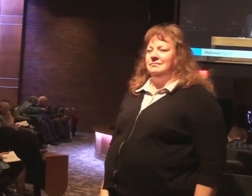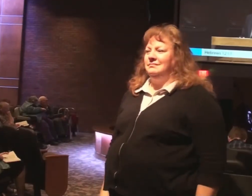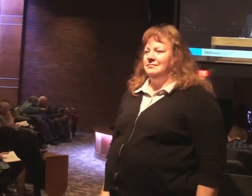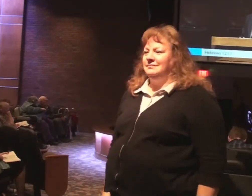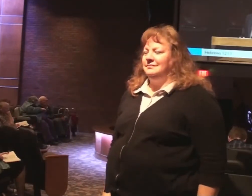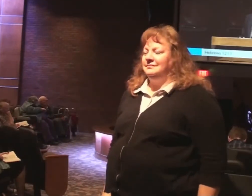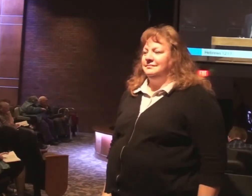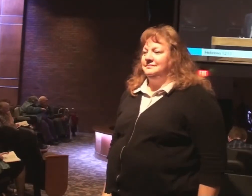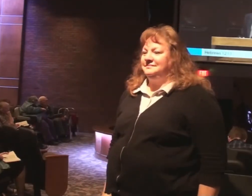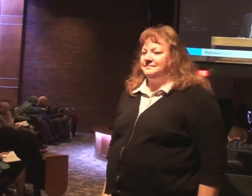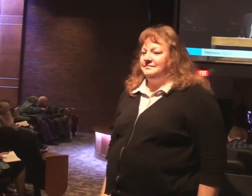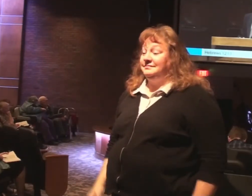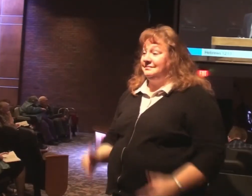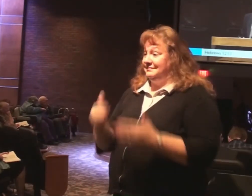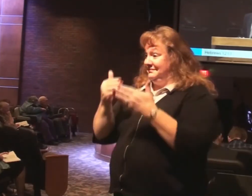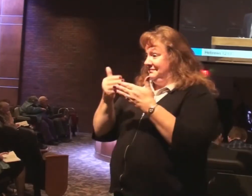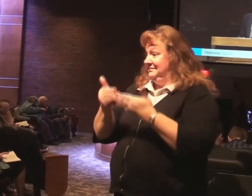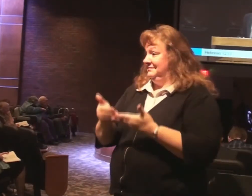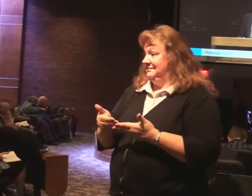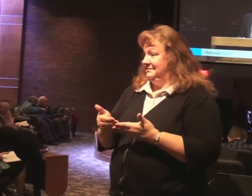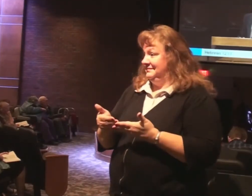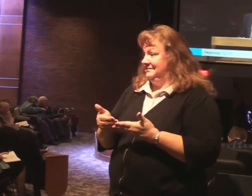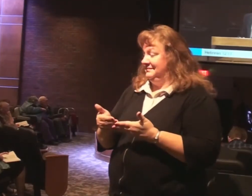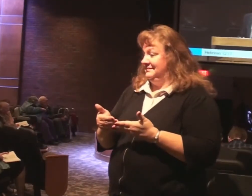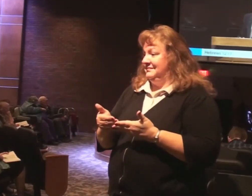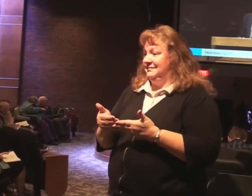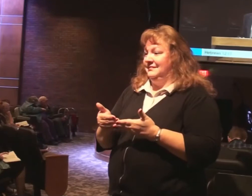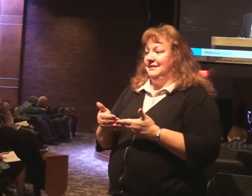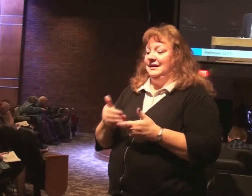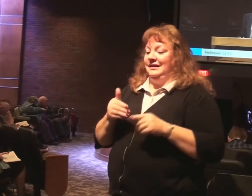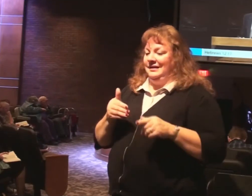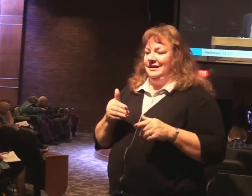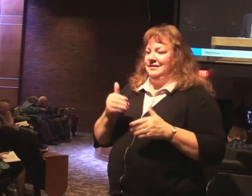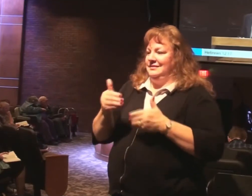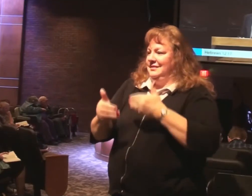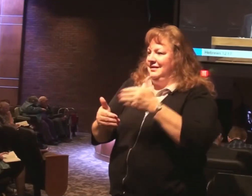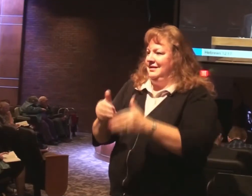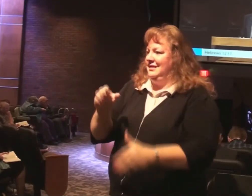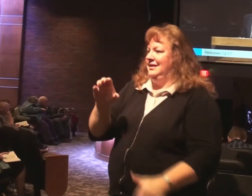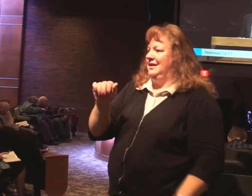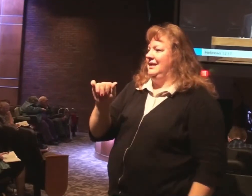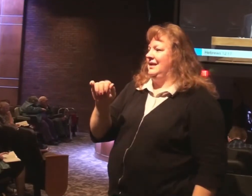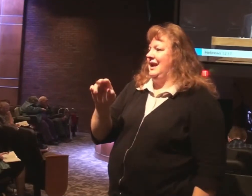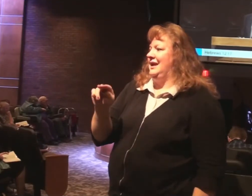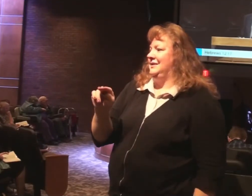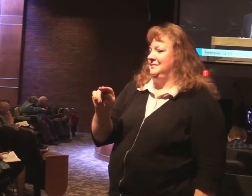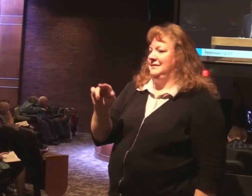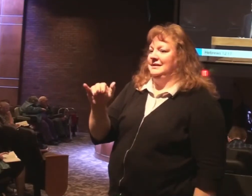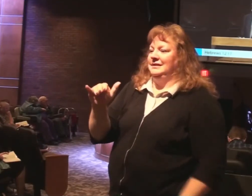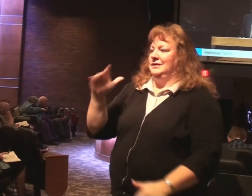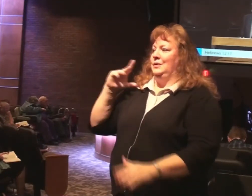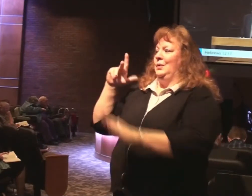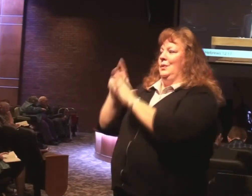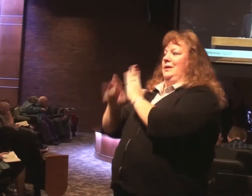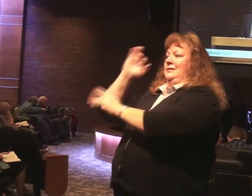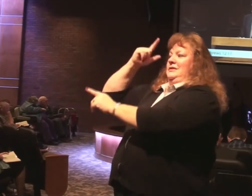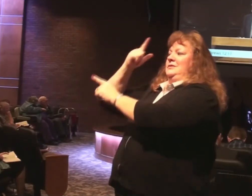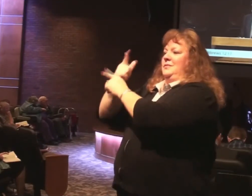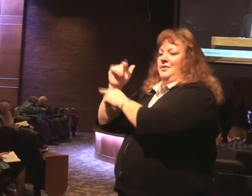You know what he evidences? He evidences he's in the line of Cain that we've seen earlier. Who killed his brother Abel because his brother